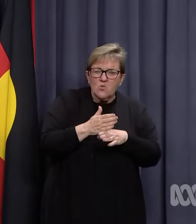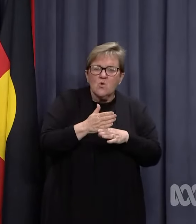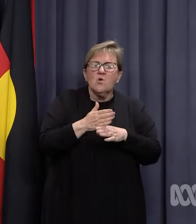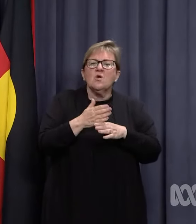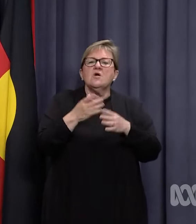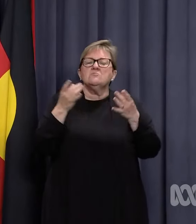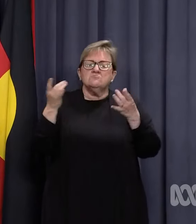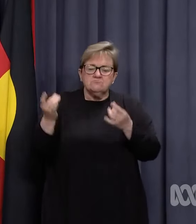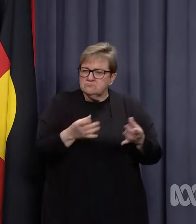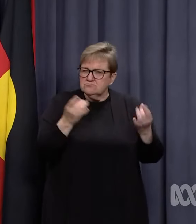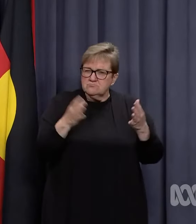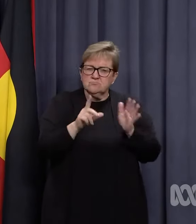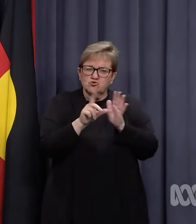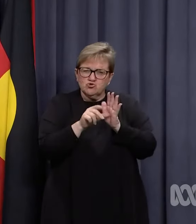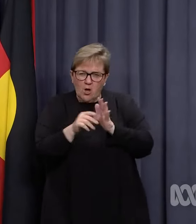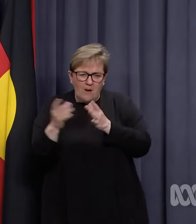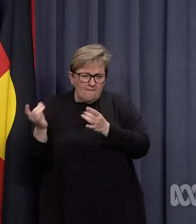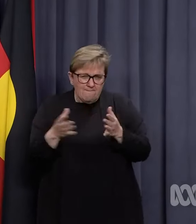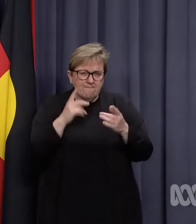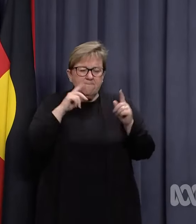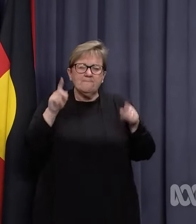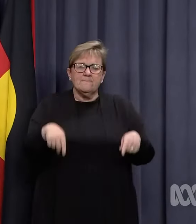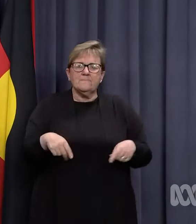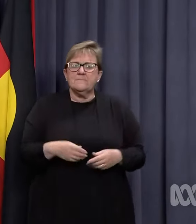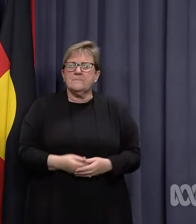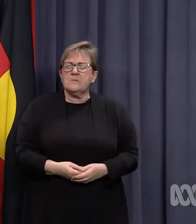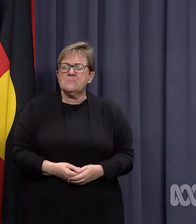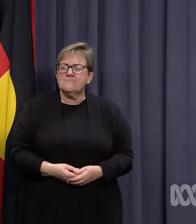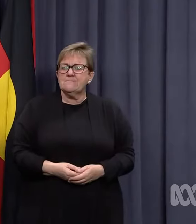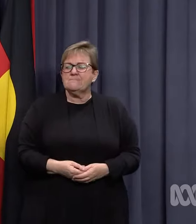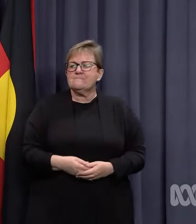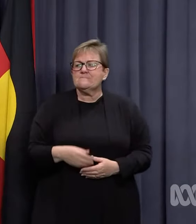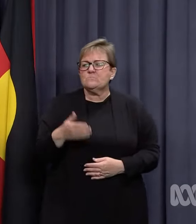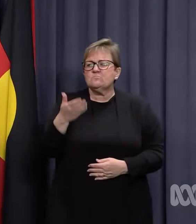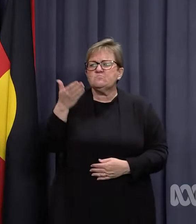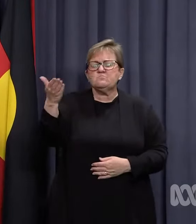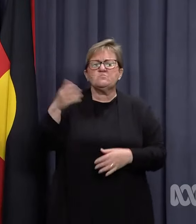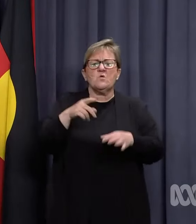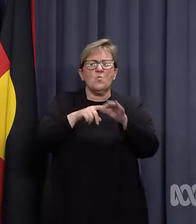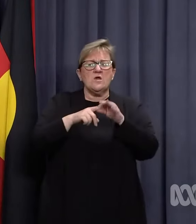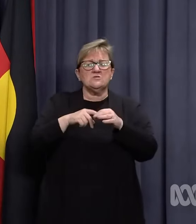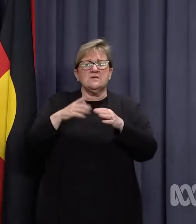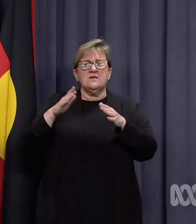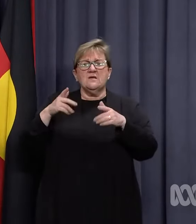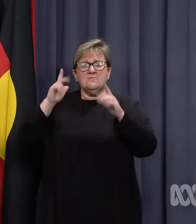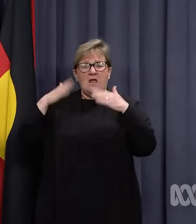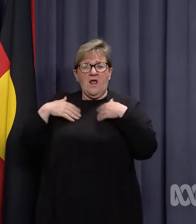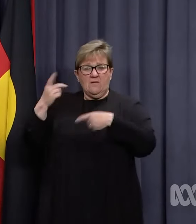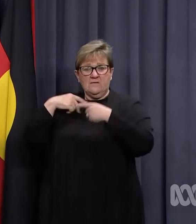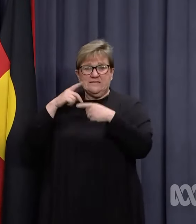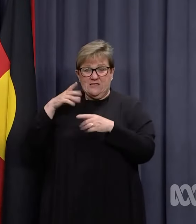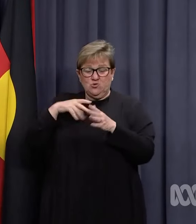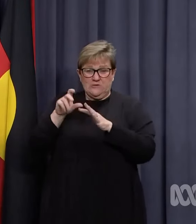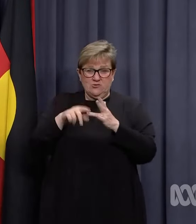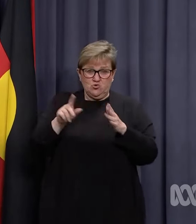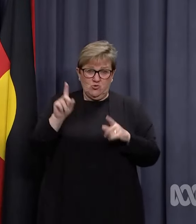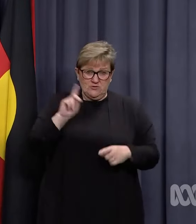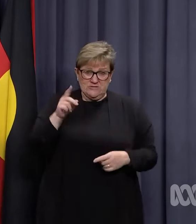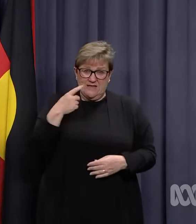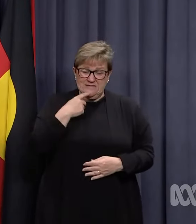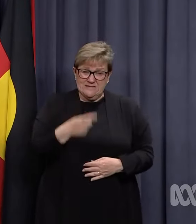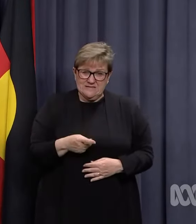-government sector, have the time that they need to put this in place. Was there advice from the Chief Health Officer today saying, you need to do this now?